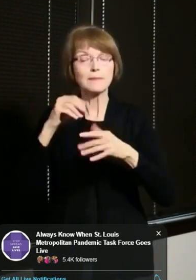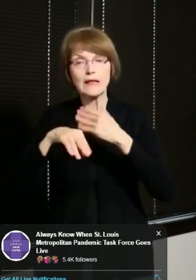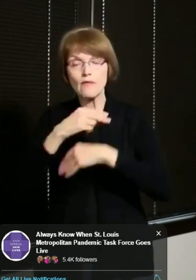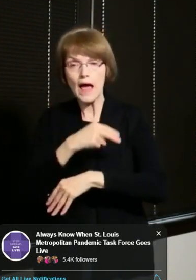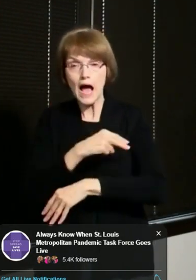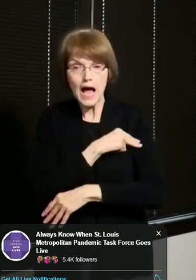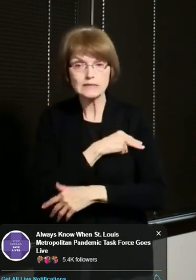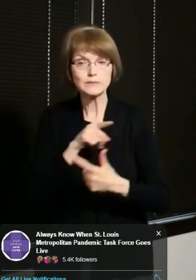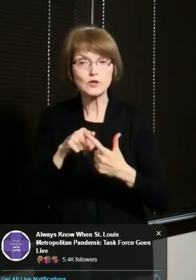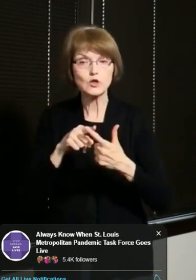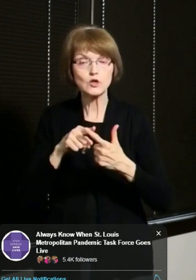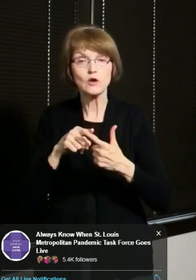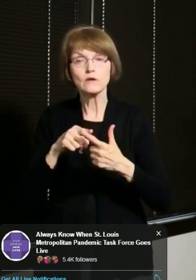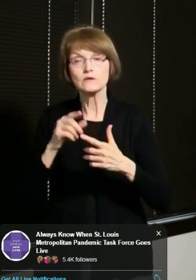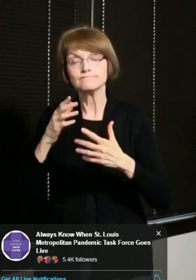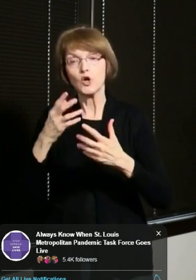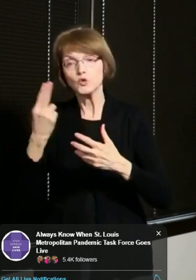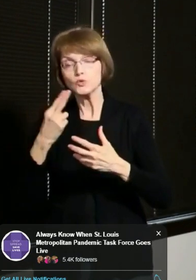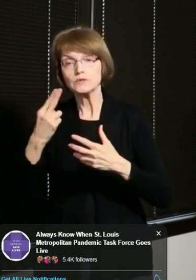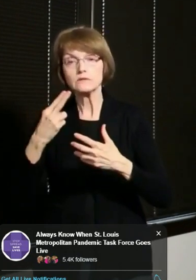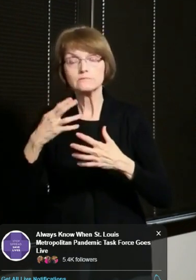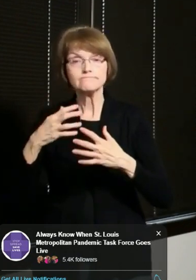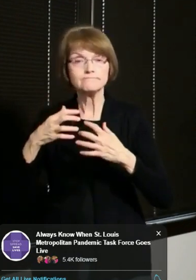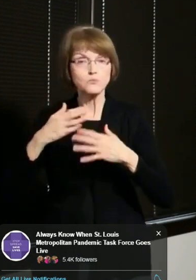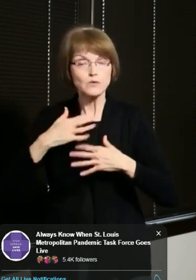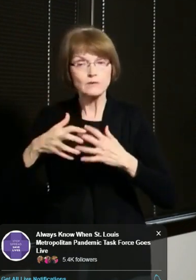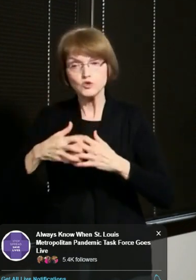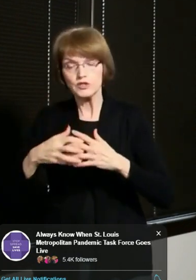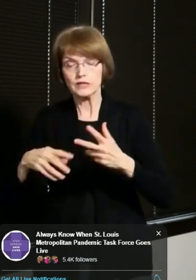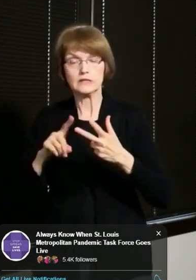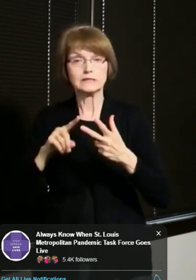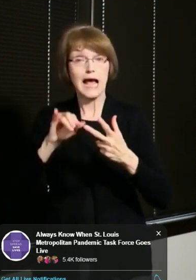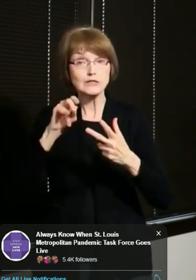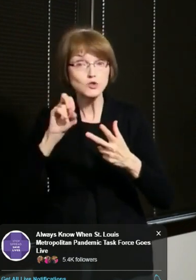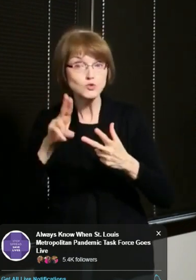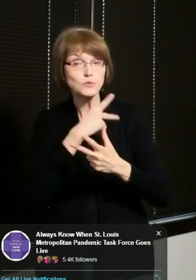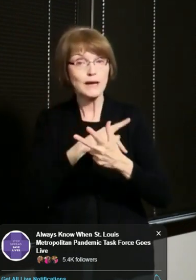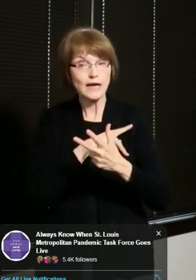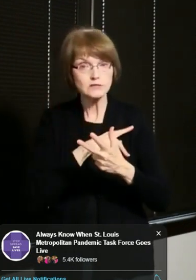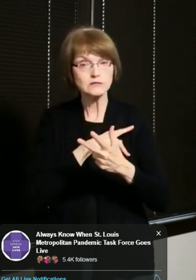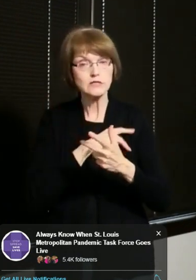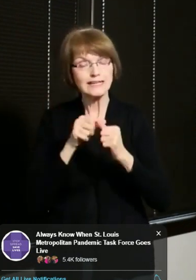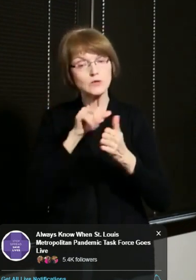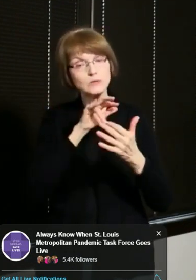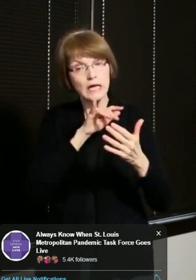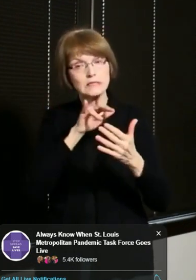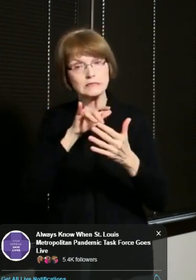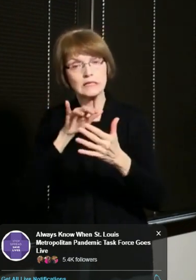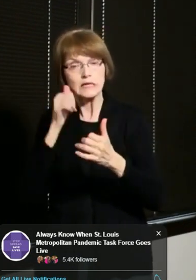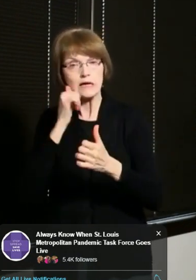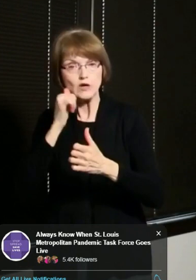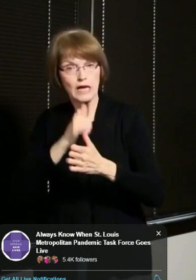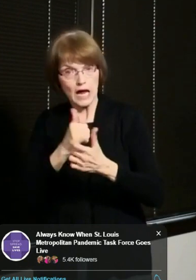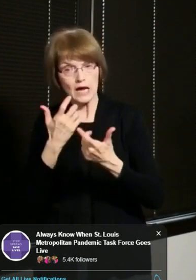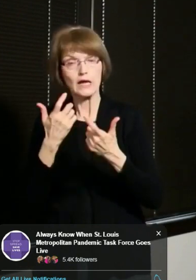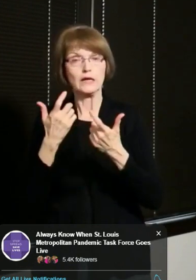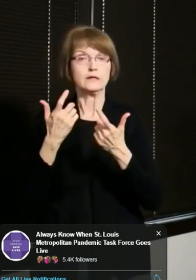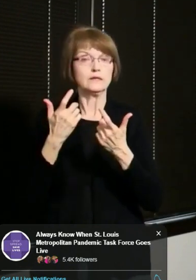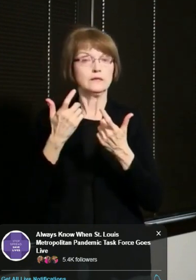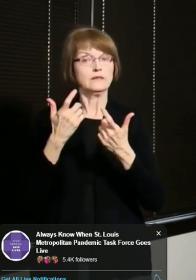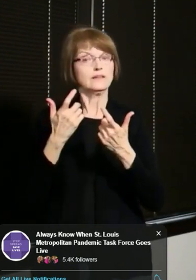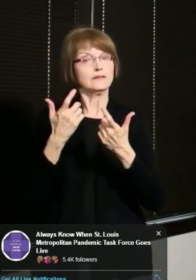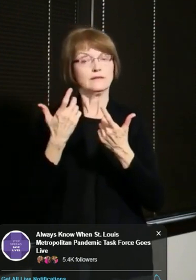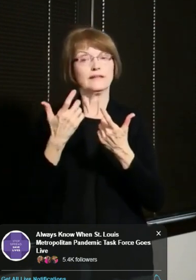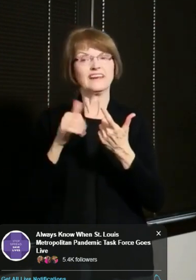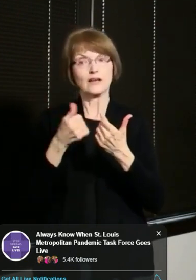how many are on ventilators, how many are in the intensive care unit. But so we'll know once more data comes in, in the ensuing days